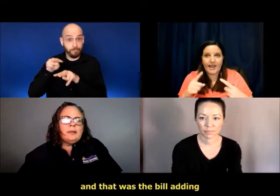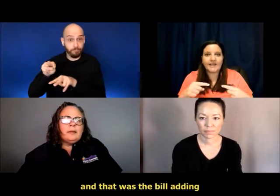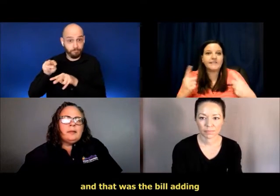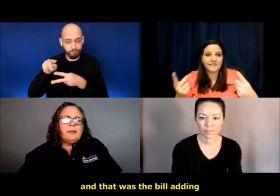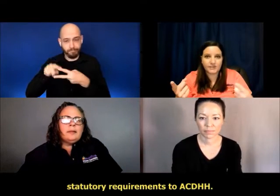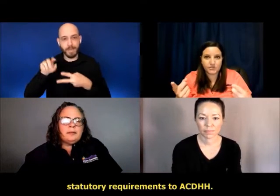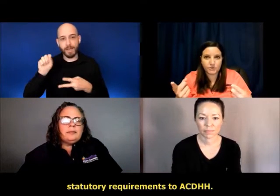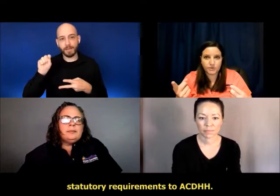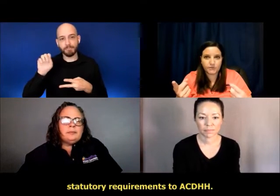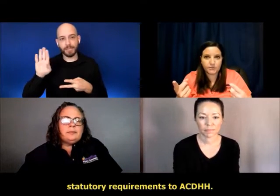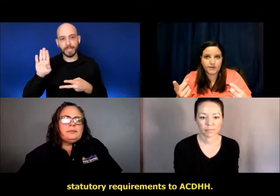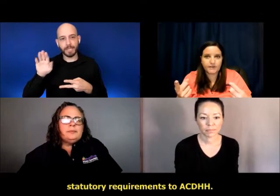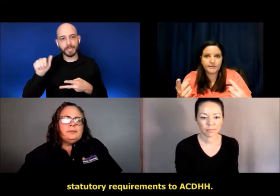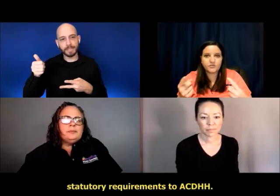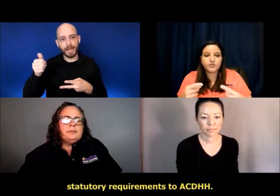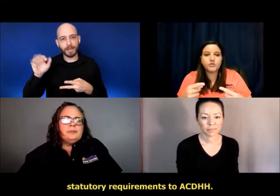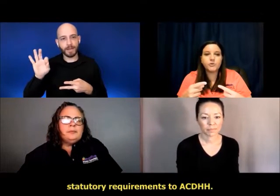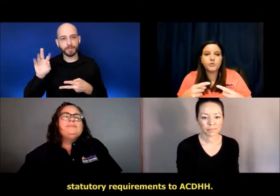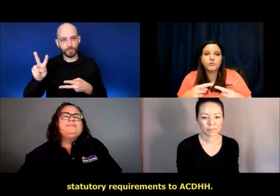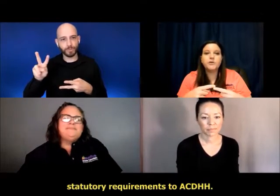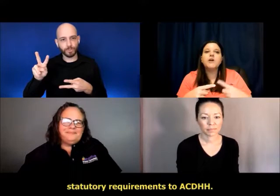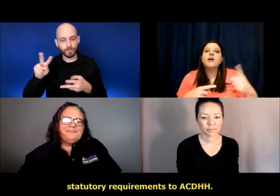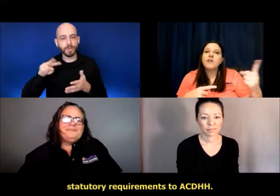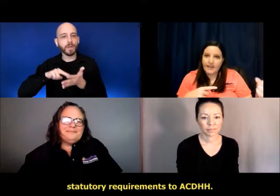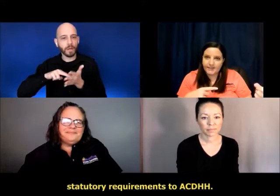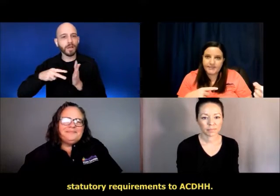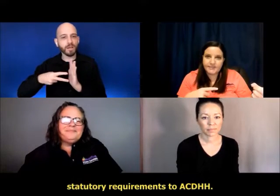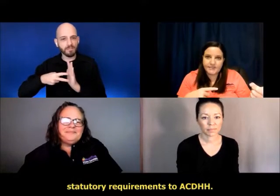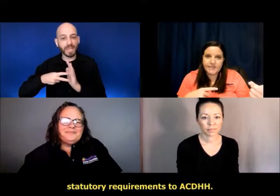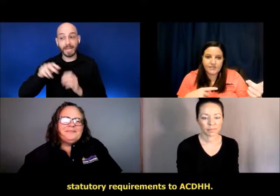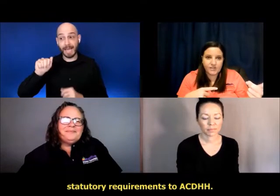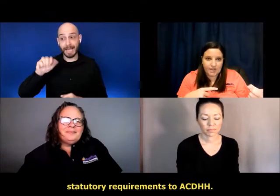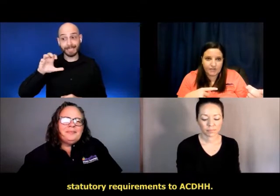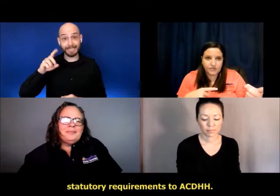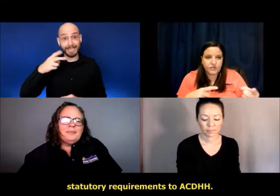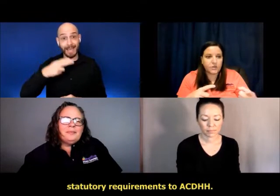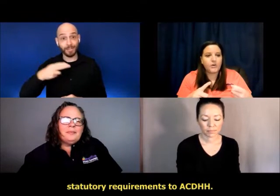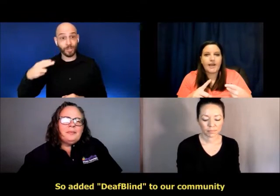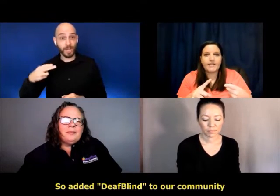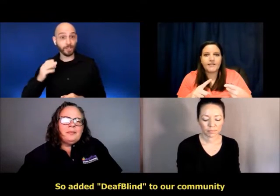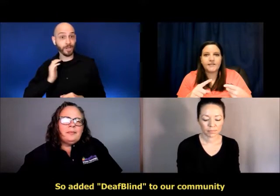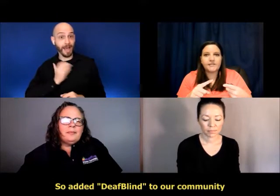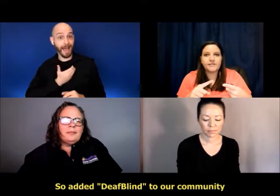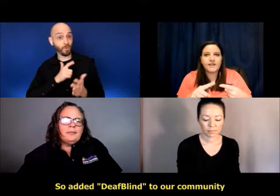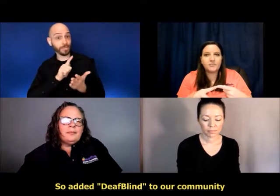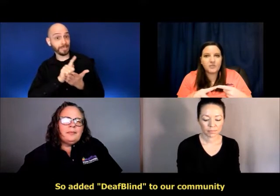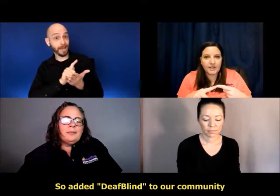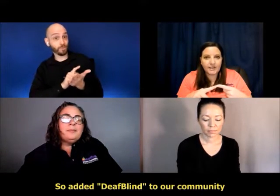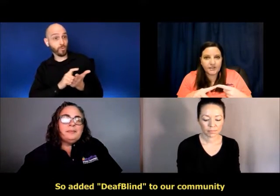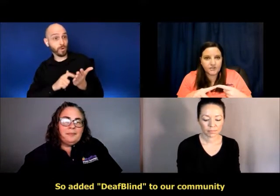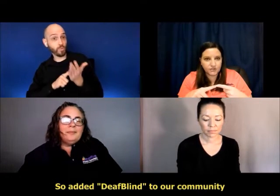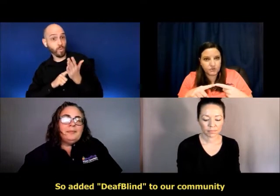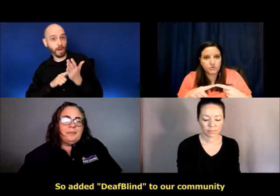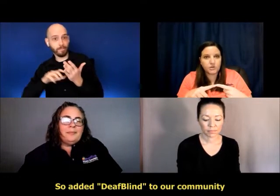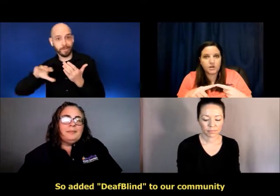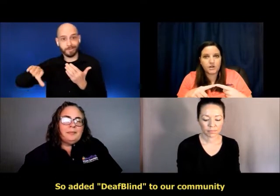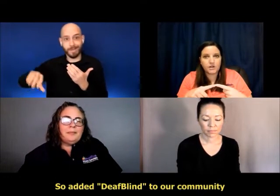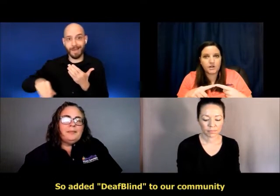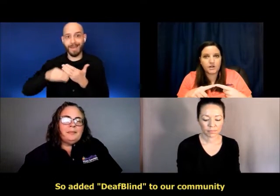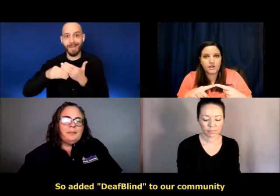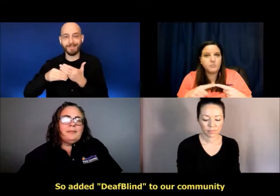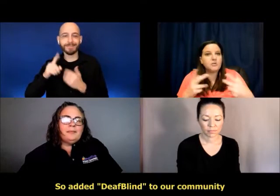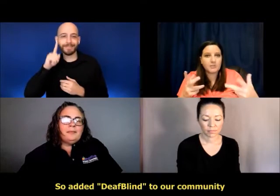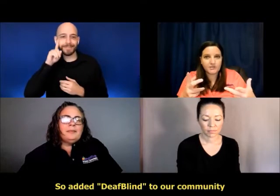the bill adding statutory requirements to ACDHH. So added deaf-blind to